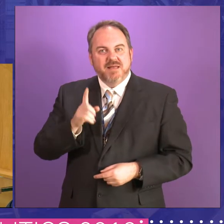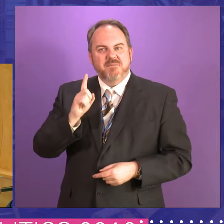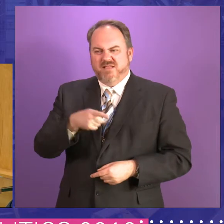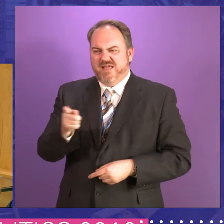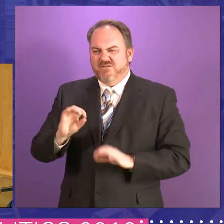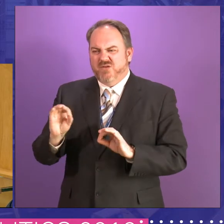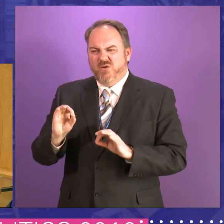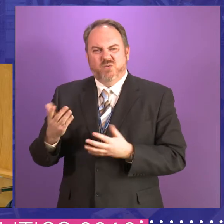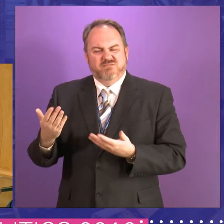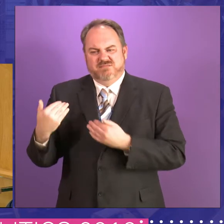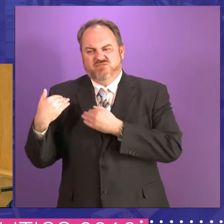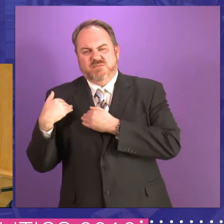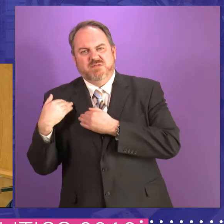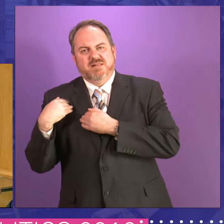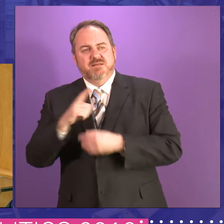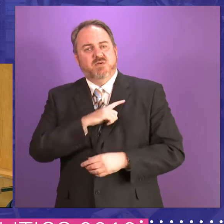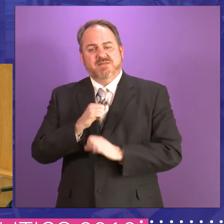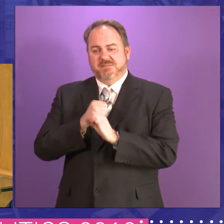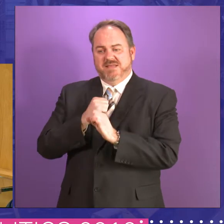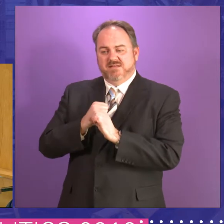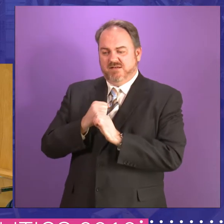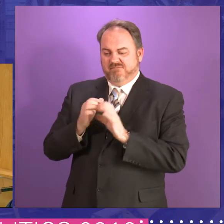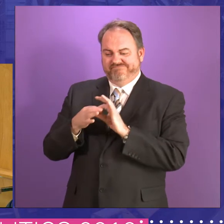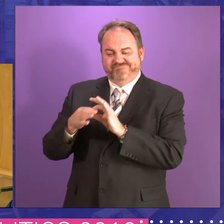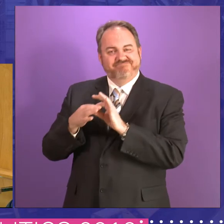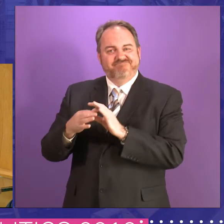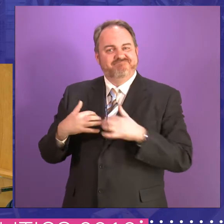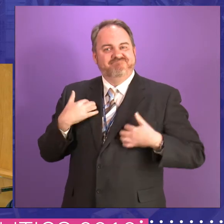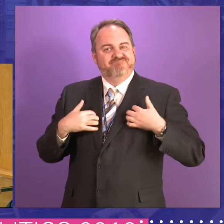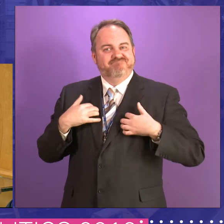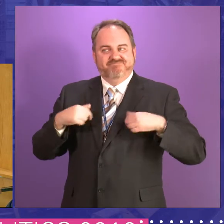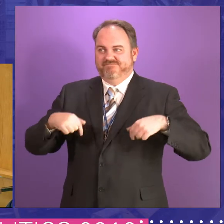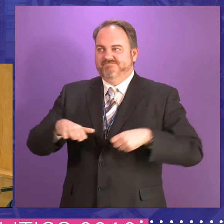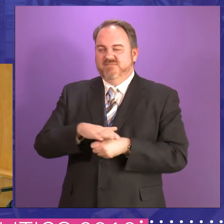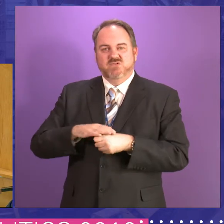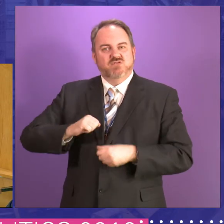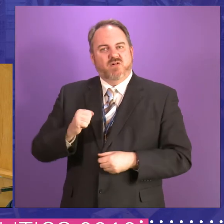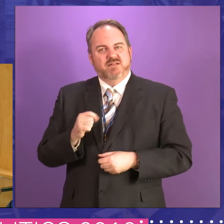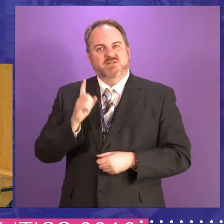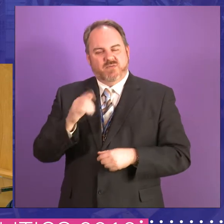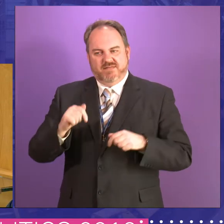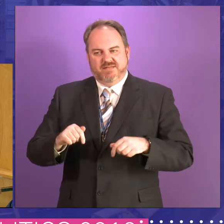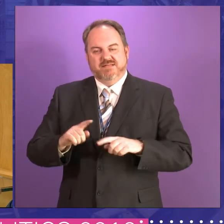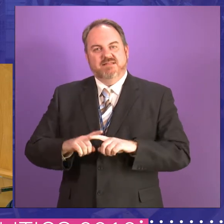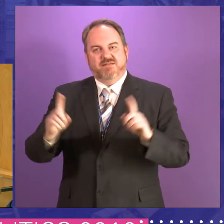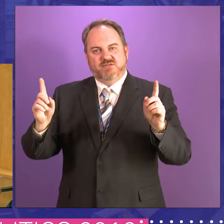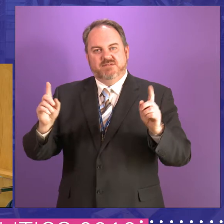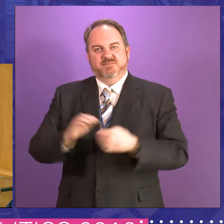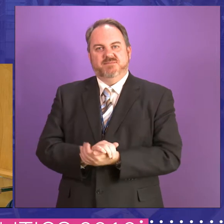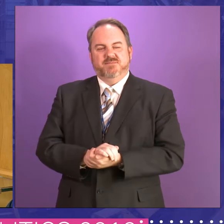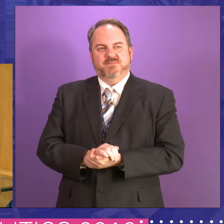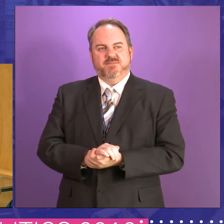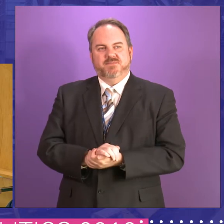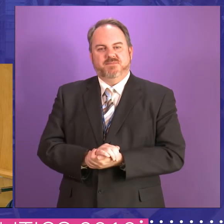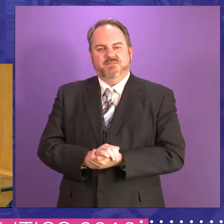accountable in any way, shape or form, because the media don't actually engage and report what's going on. So it's quite a quite a different institution to work in.